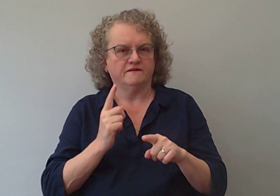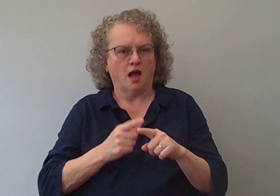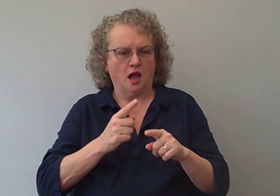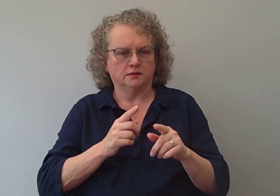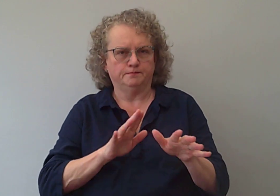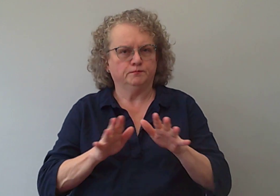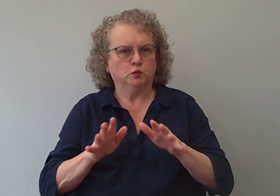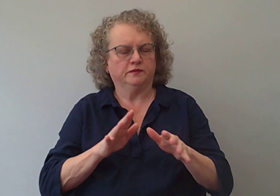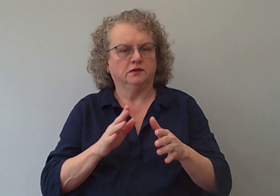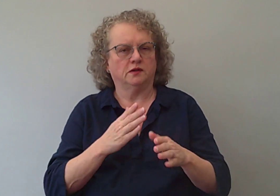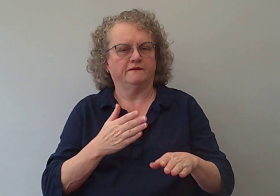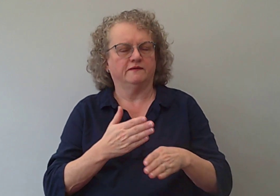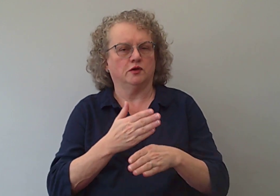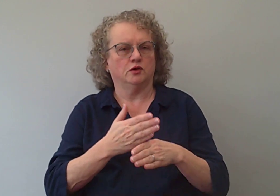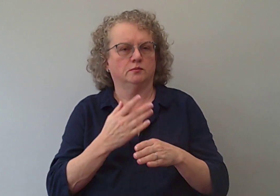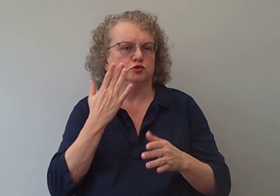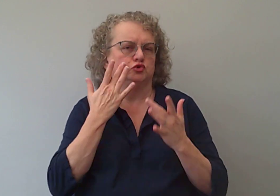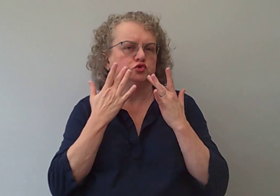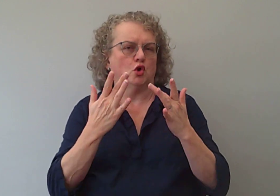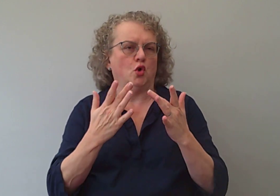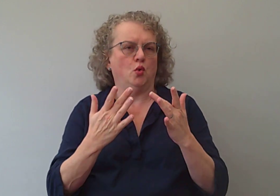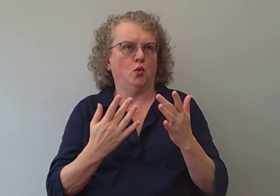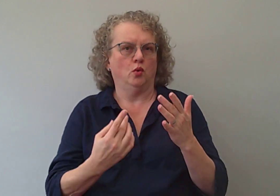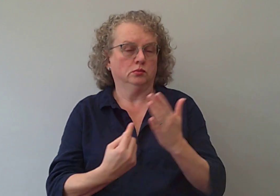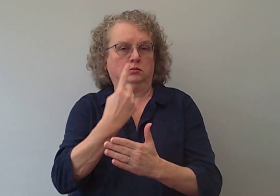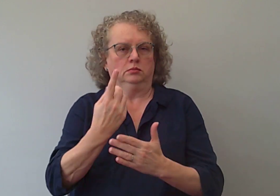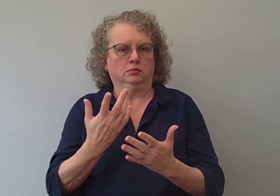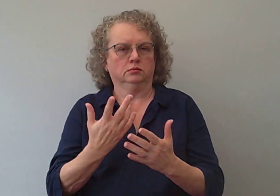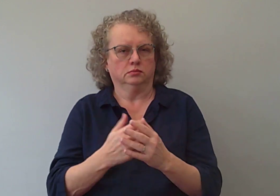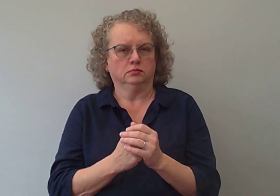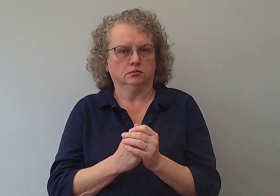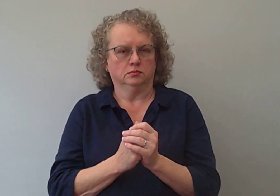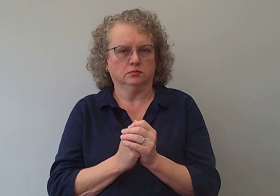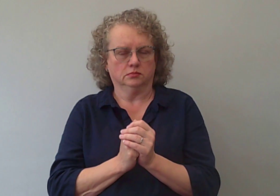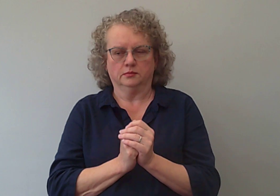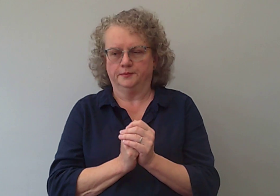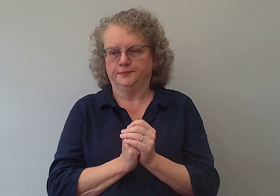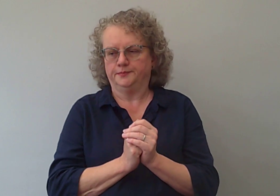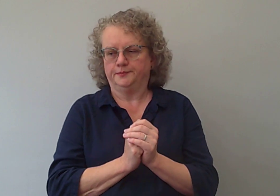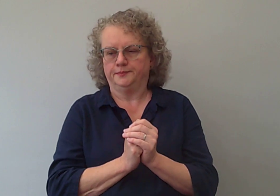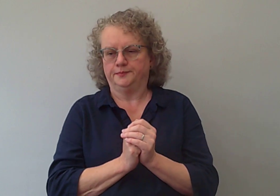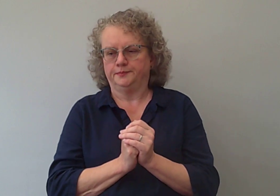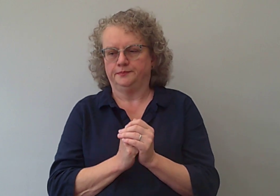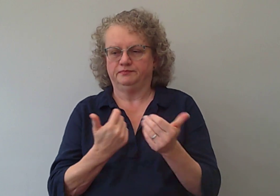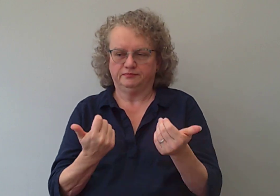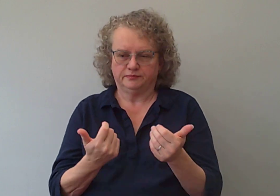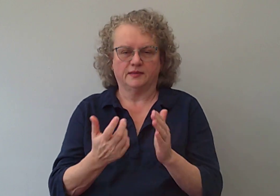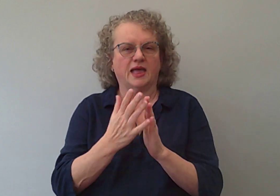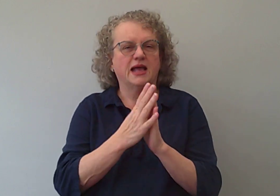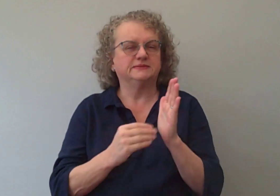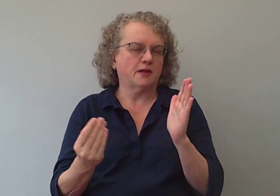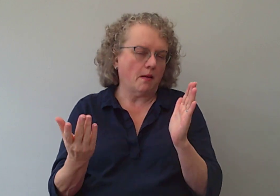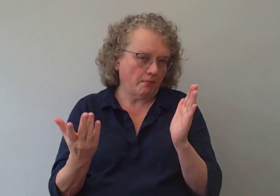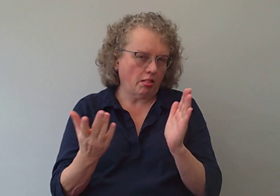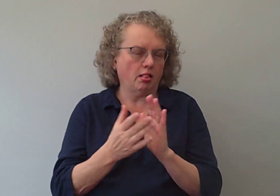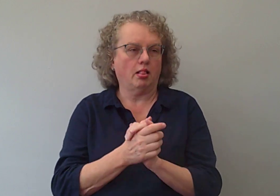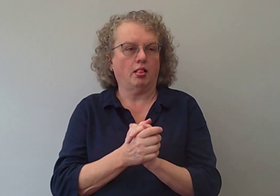So this is like a fast movement of the verb, to show that something happens suddenly. So for